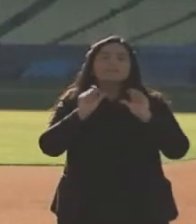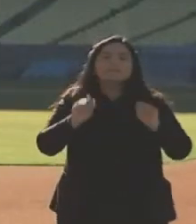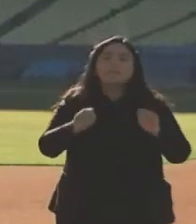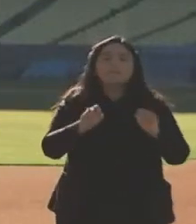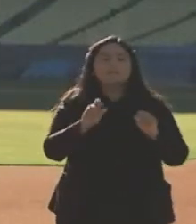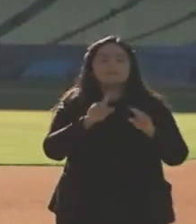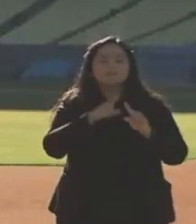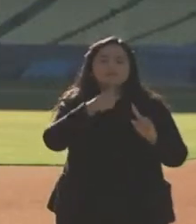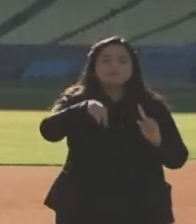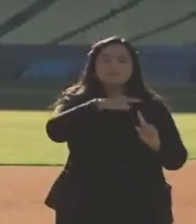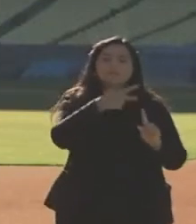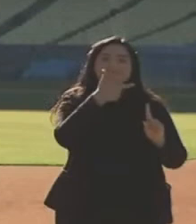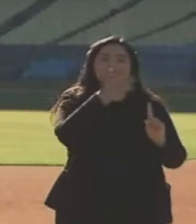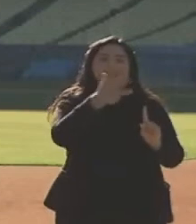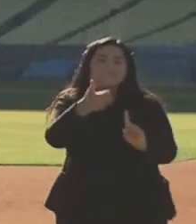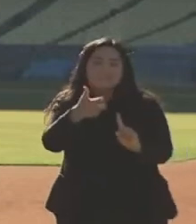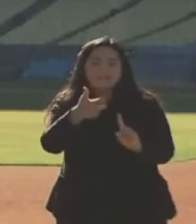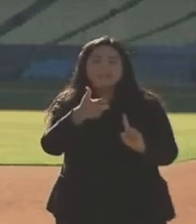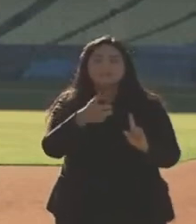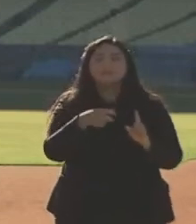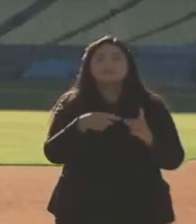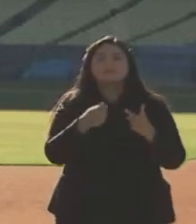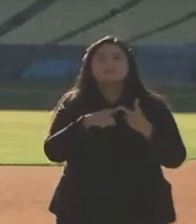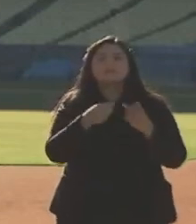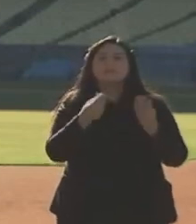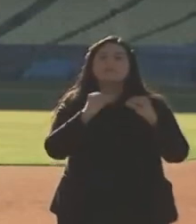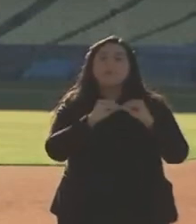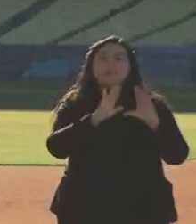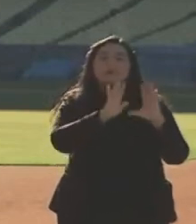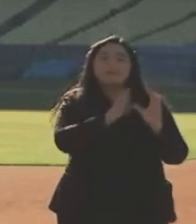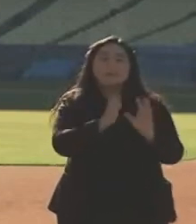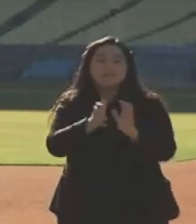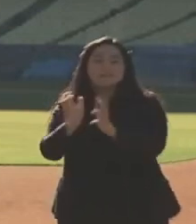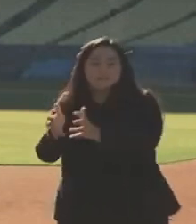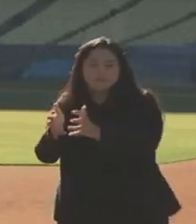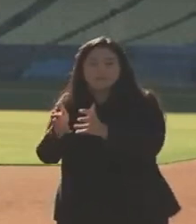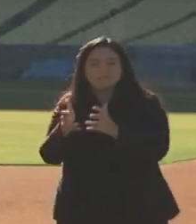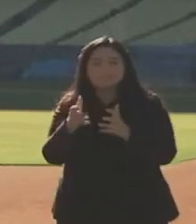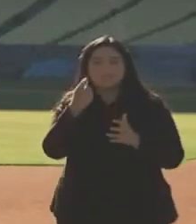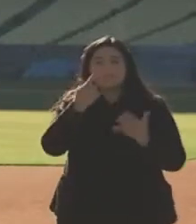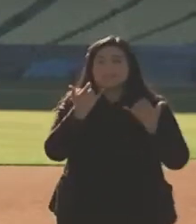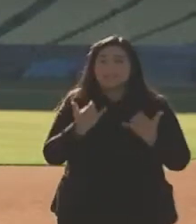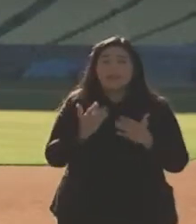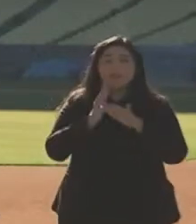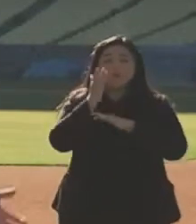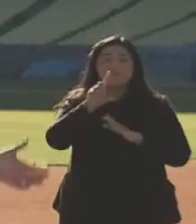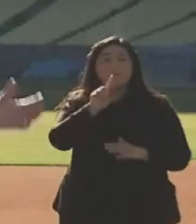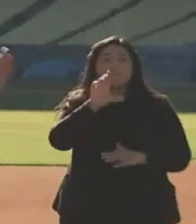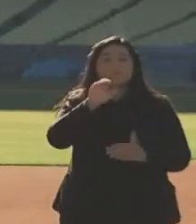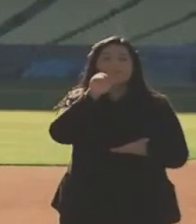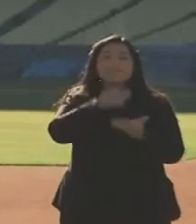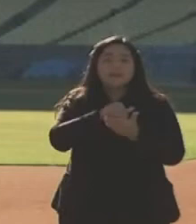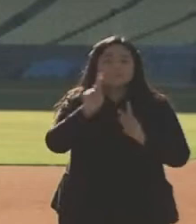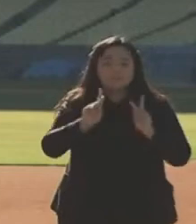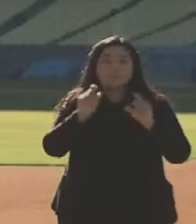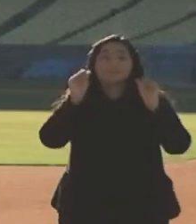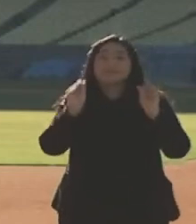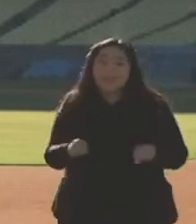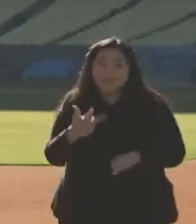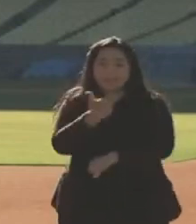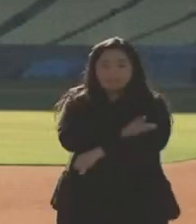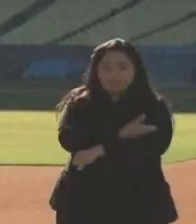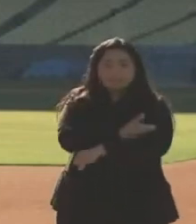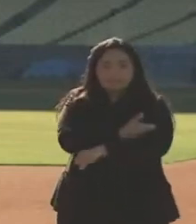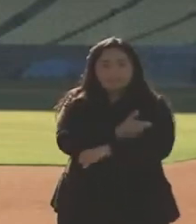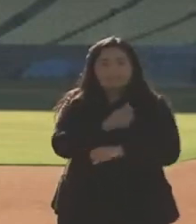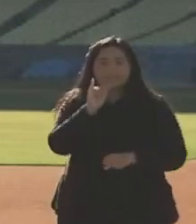meaning provide more categories of vaccinators over now 100,000 people eligible to vaccinate. why we've been working hard with cities and counties,